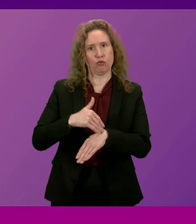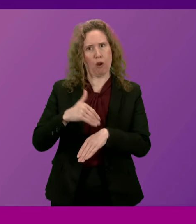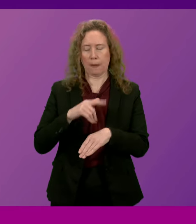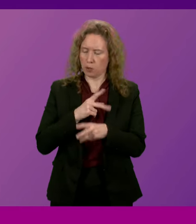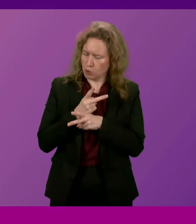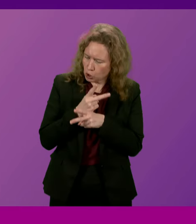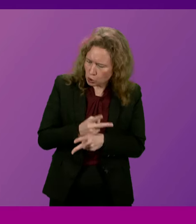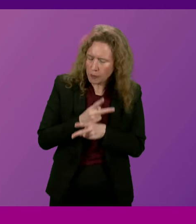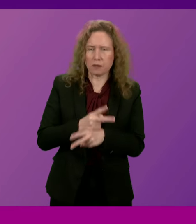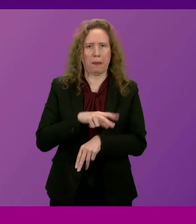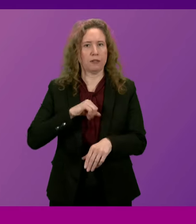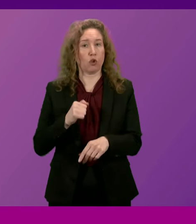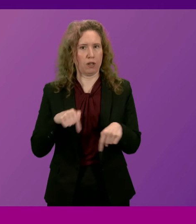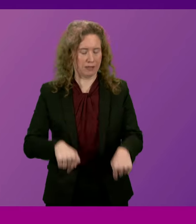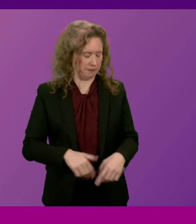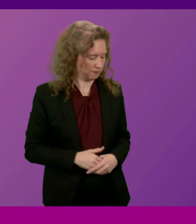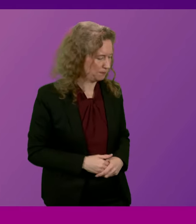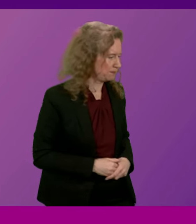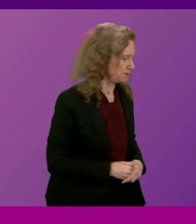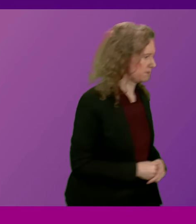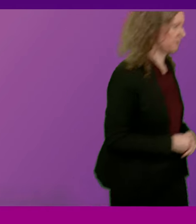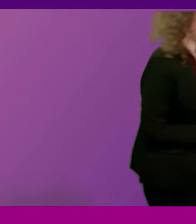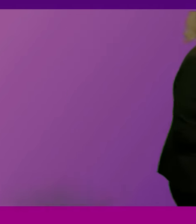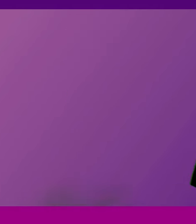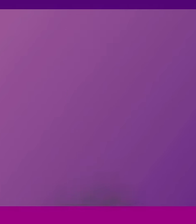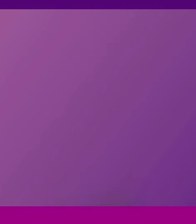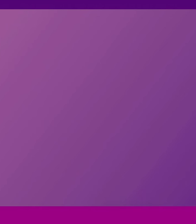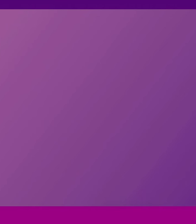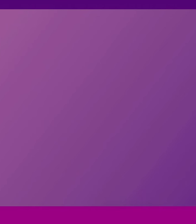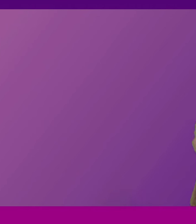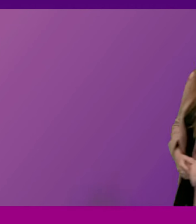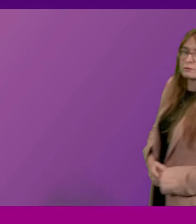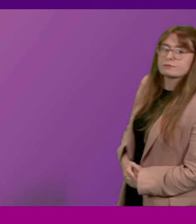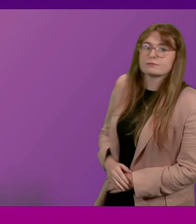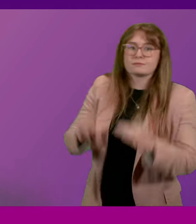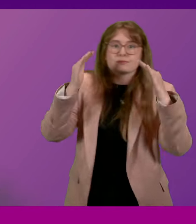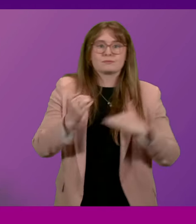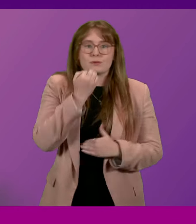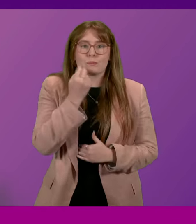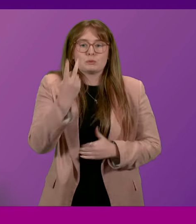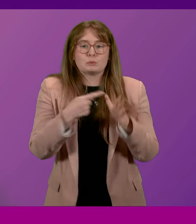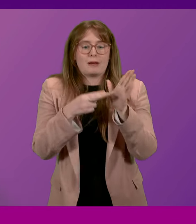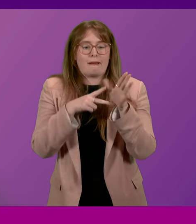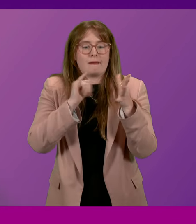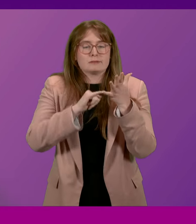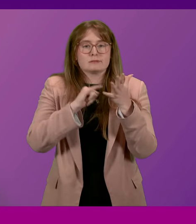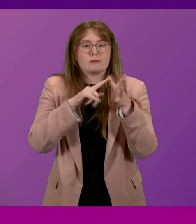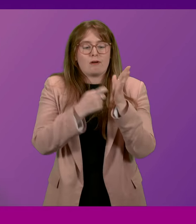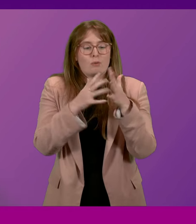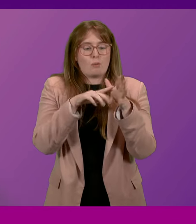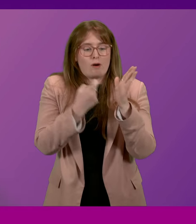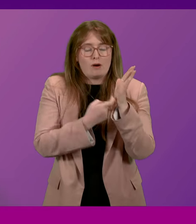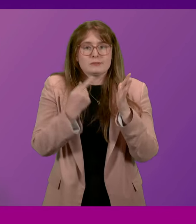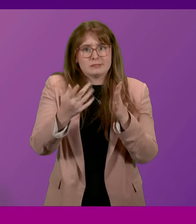police resources in Scotland. Question number two, Anna Sarwar. Thank you, presenting officer. Figures published this week have revealed the extent of the